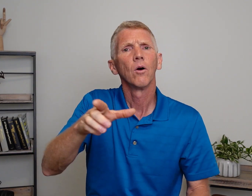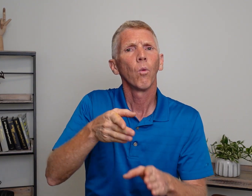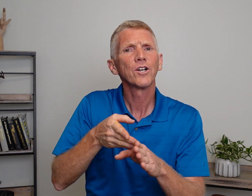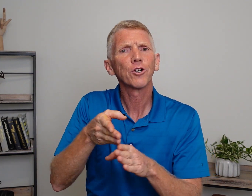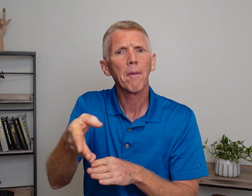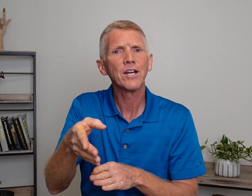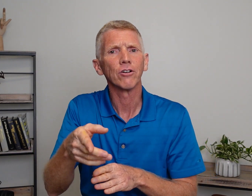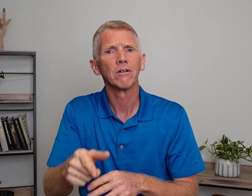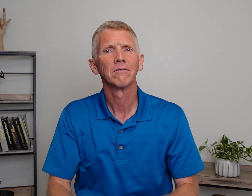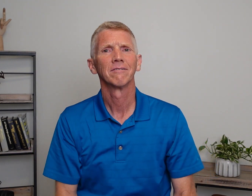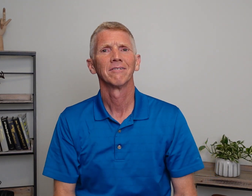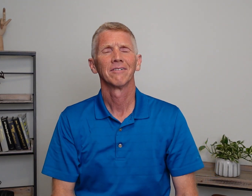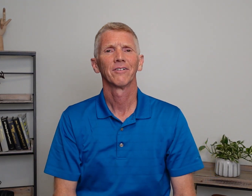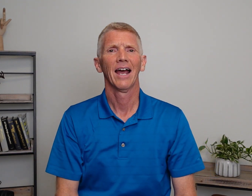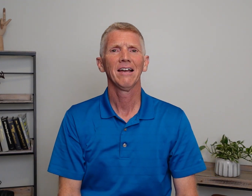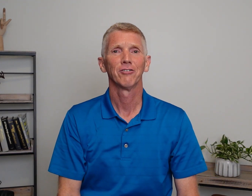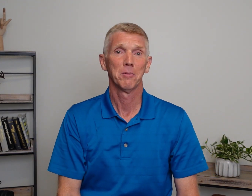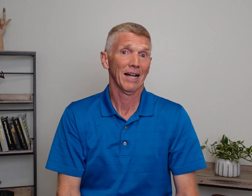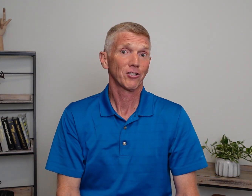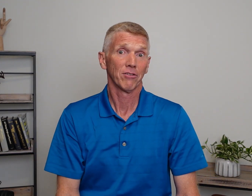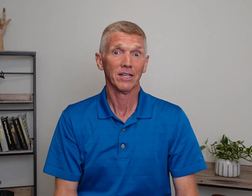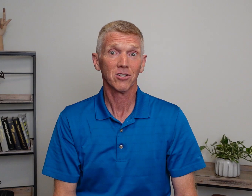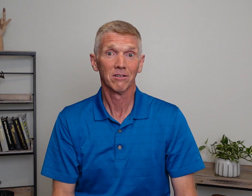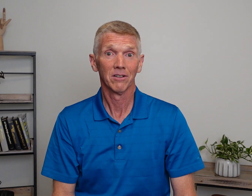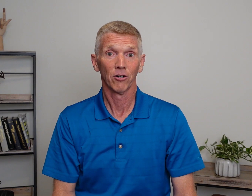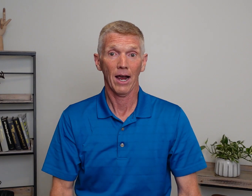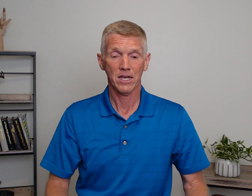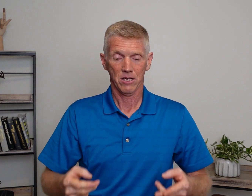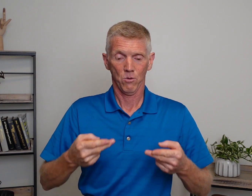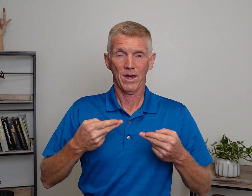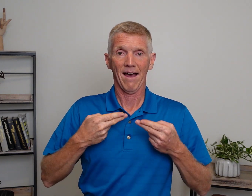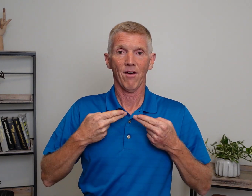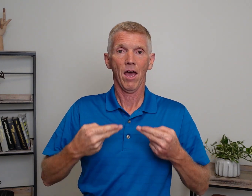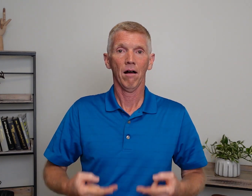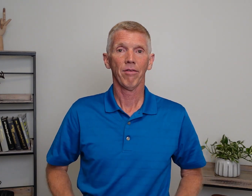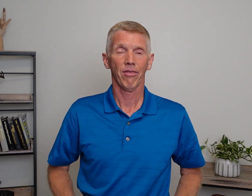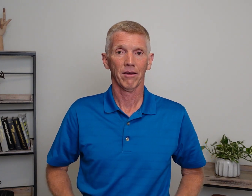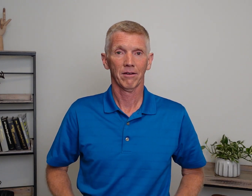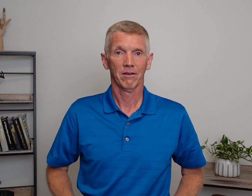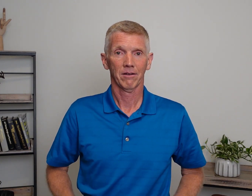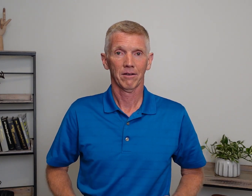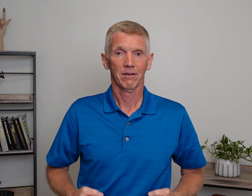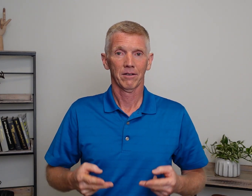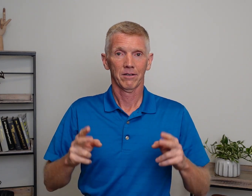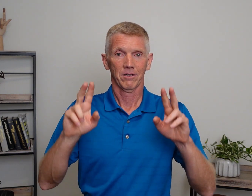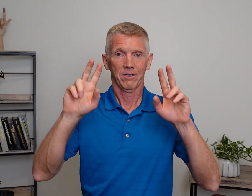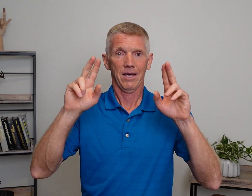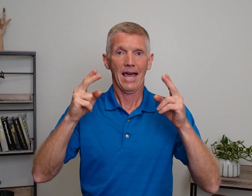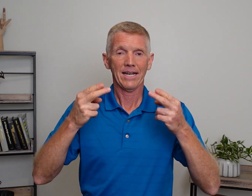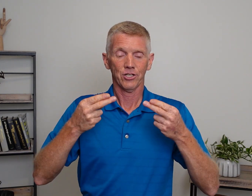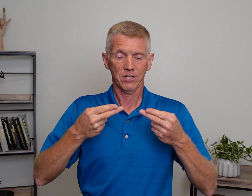What's your major? Okay? Could be lots of things. Right? We have health. H's.